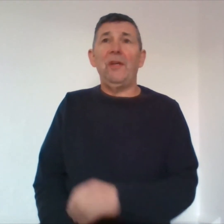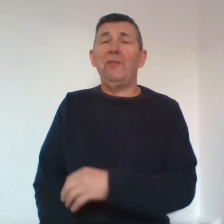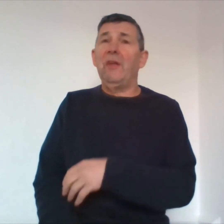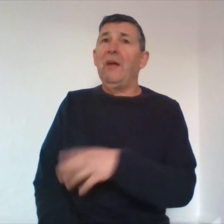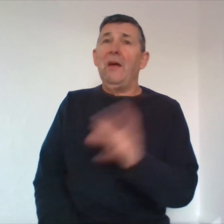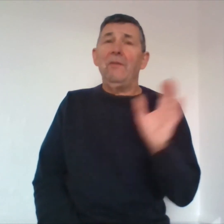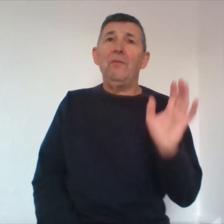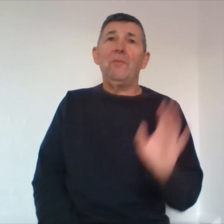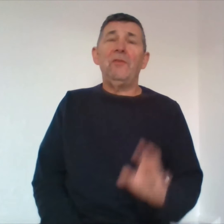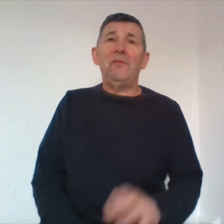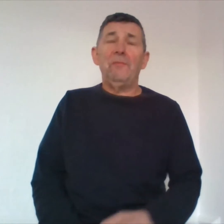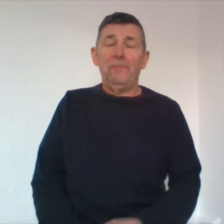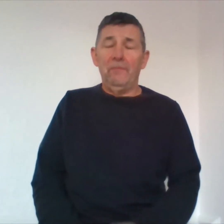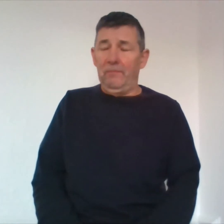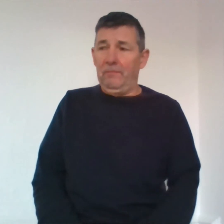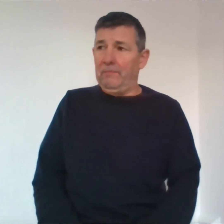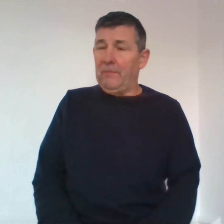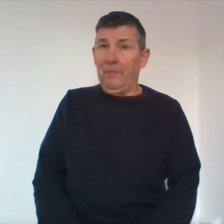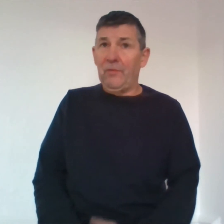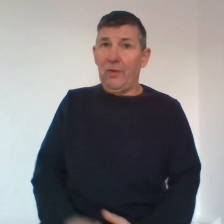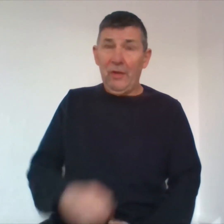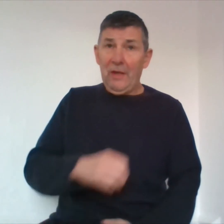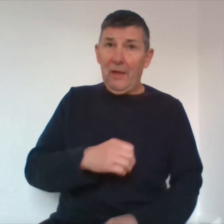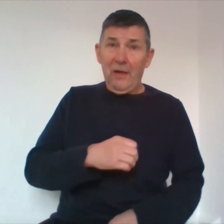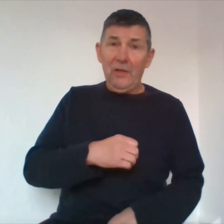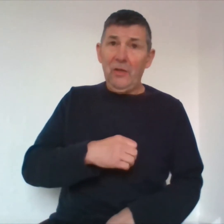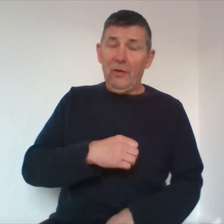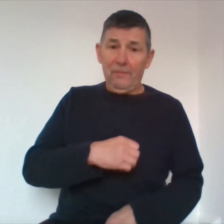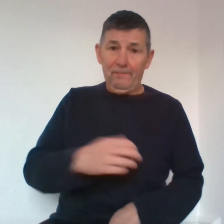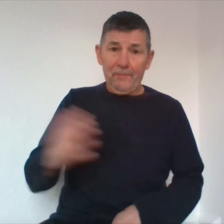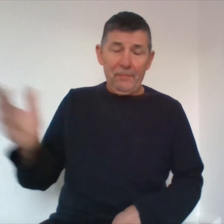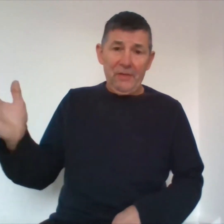next few months up until a year passes